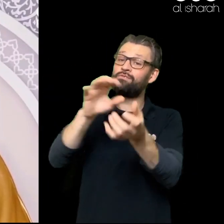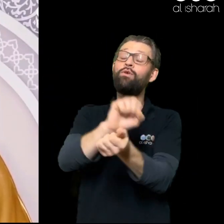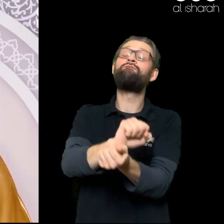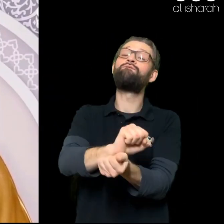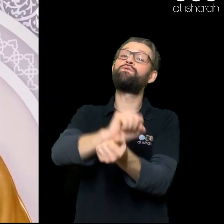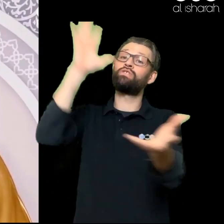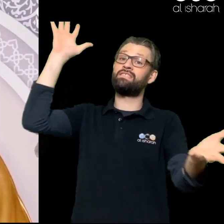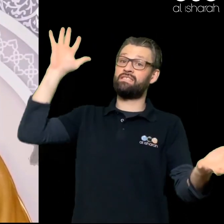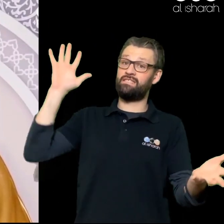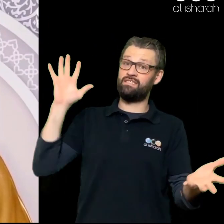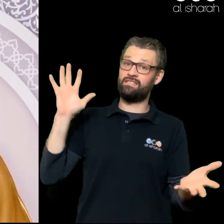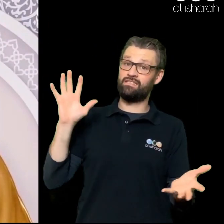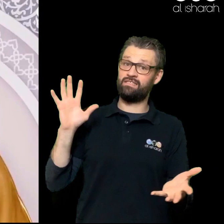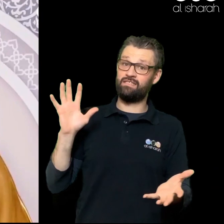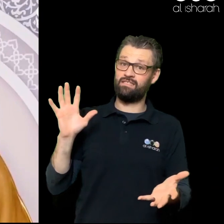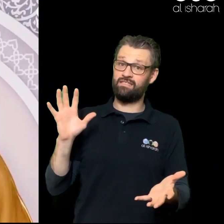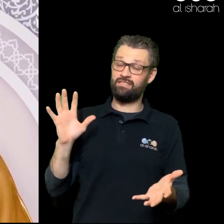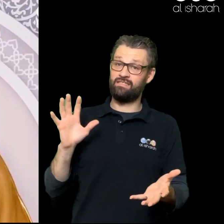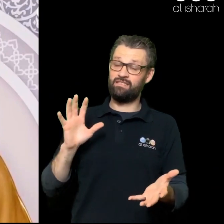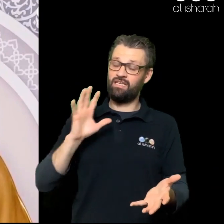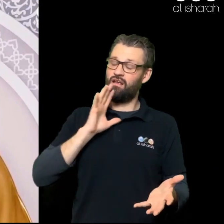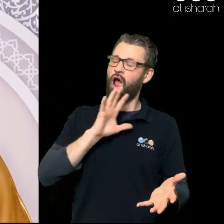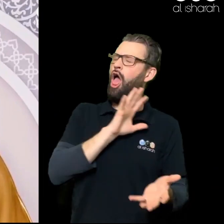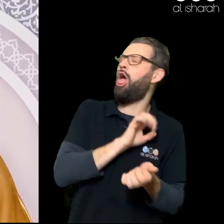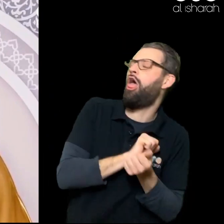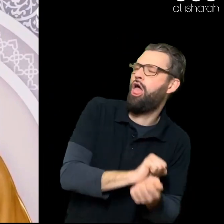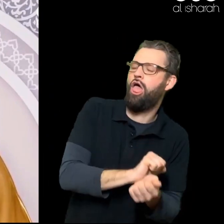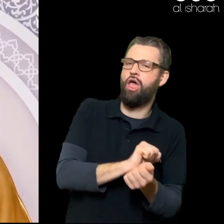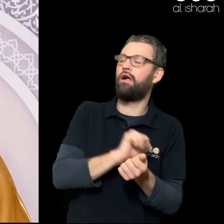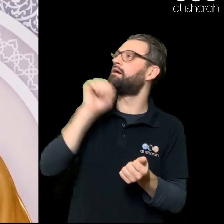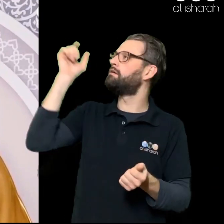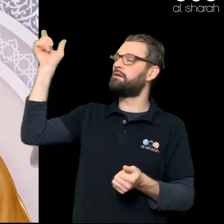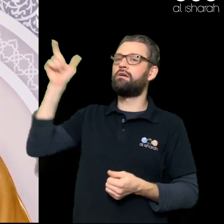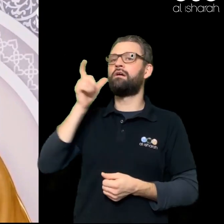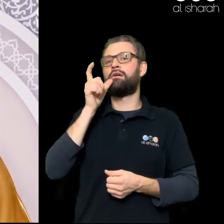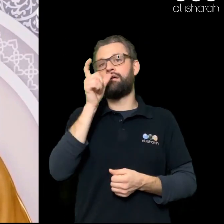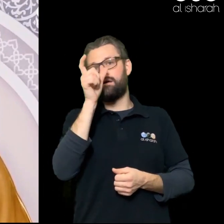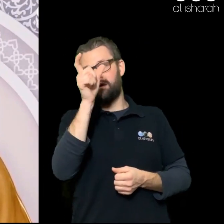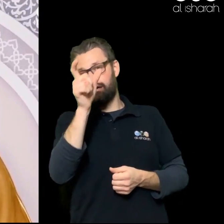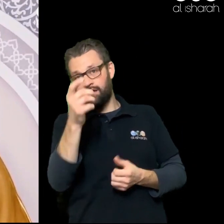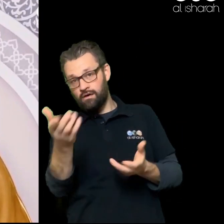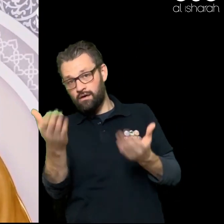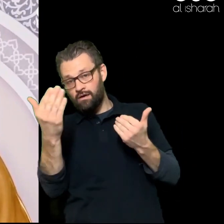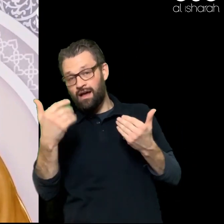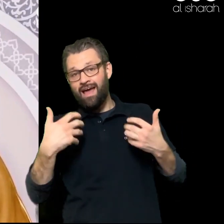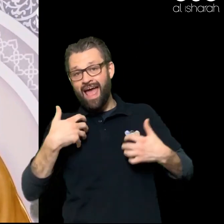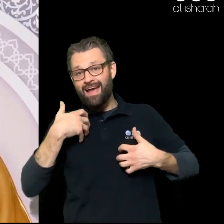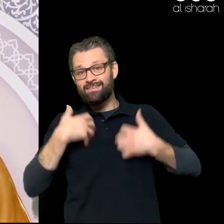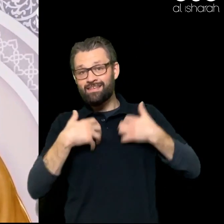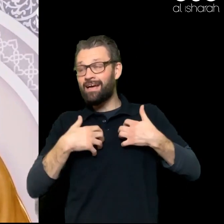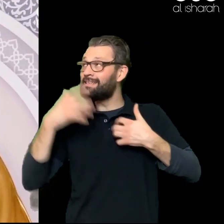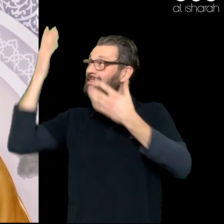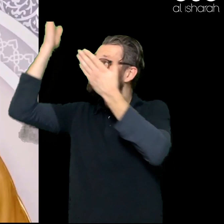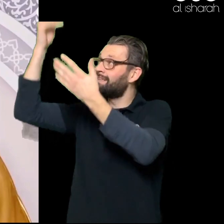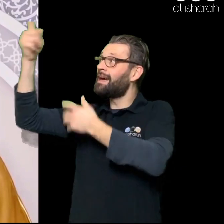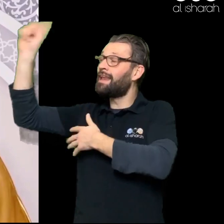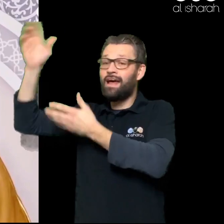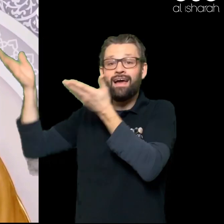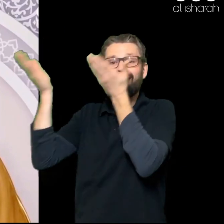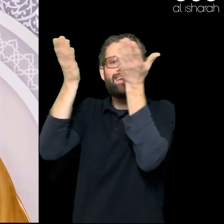those Who have more materially Your heart Will be absolutely Content If you are satisfied With what Allah has given you